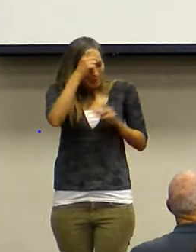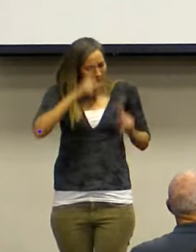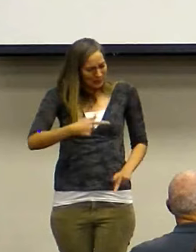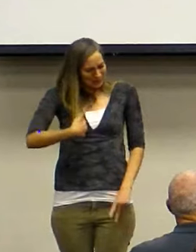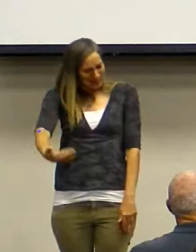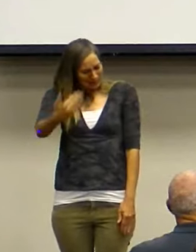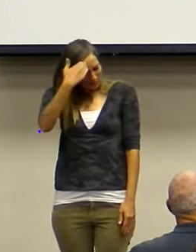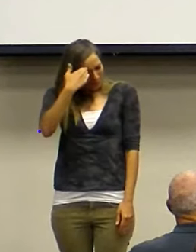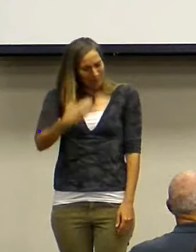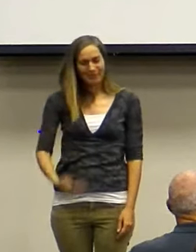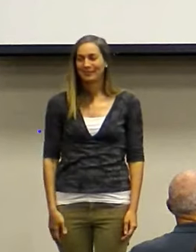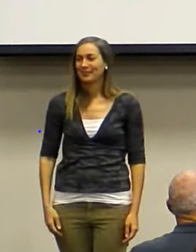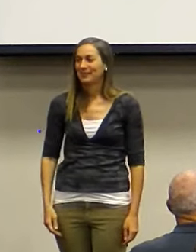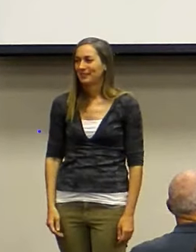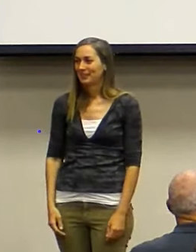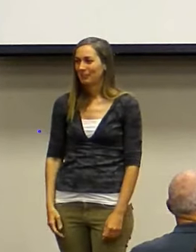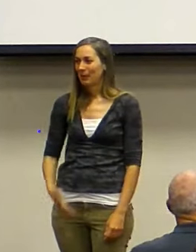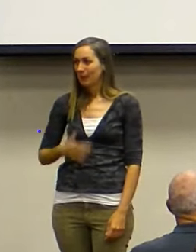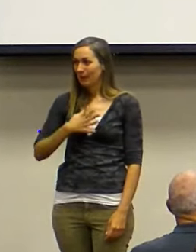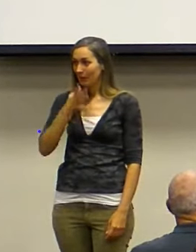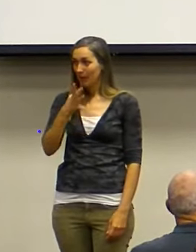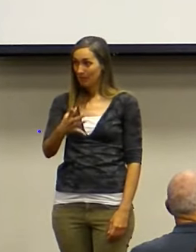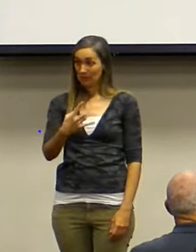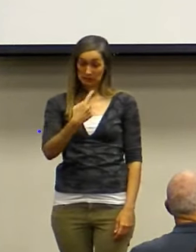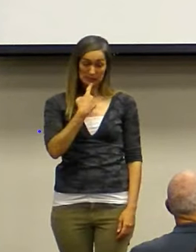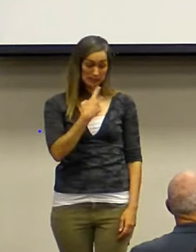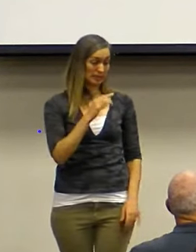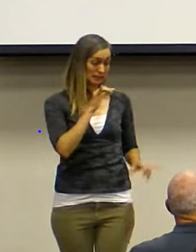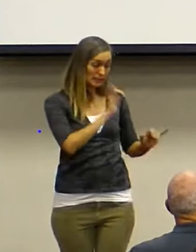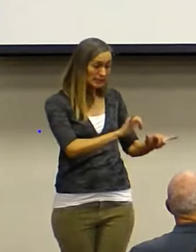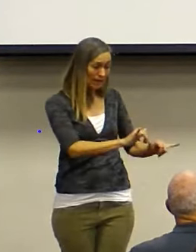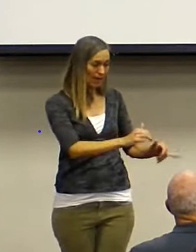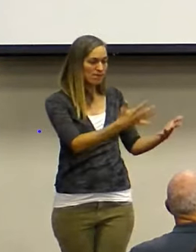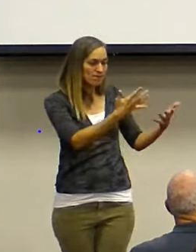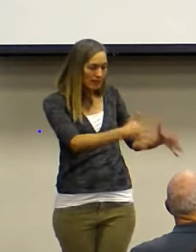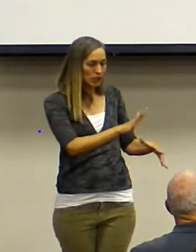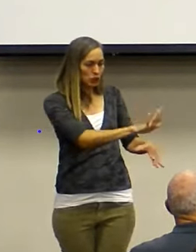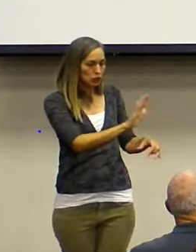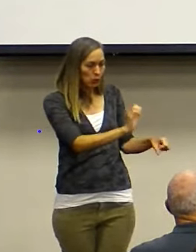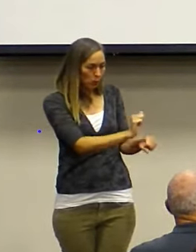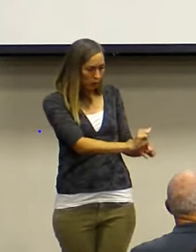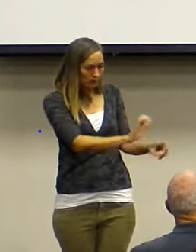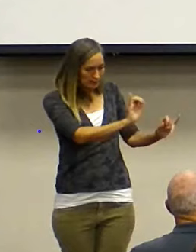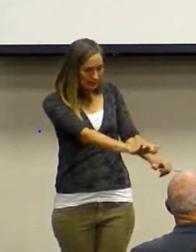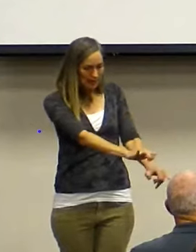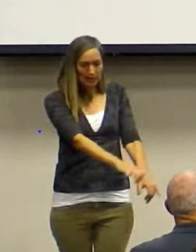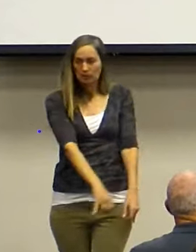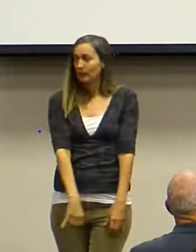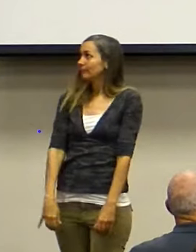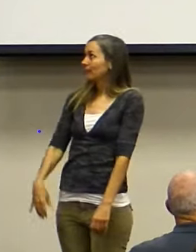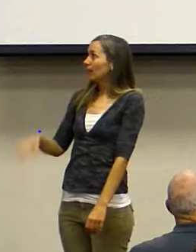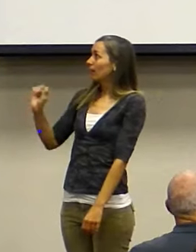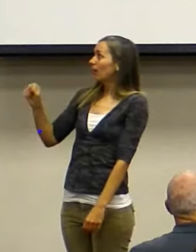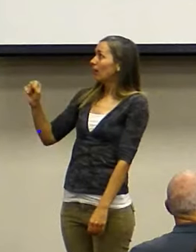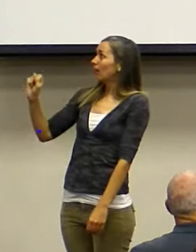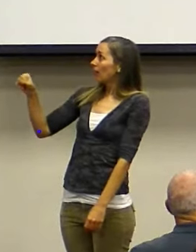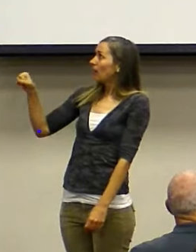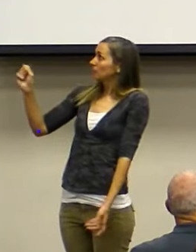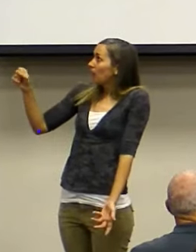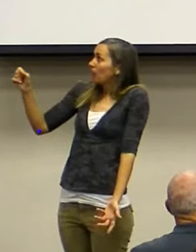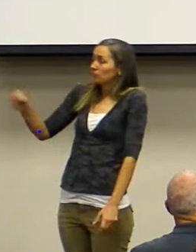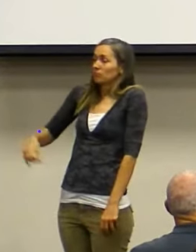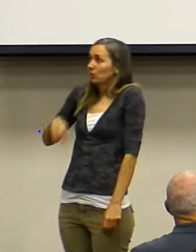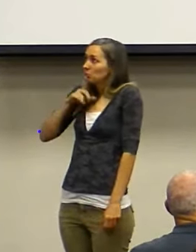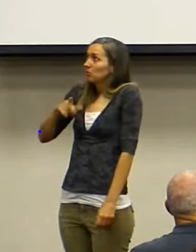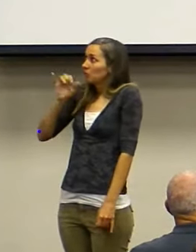It goes, stay there and complete what you're doing. So I wasn't paying attention. I was like, yeah, sure, Mom, I'll do it. Because when Grandma says something, you